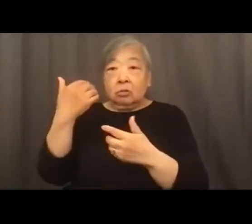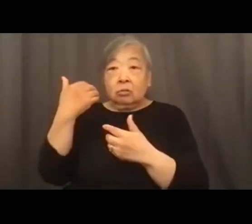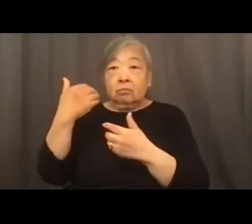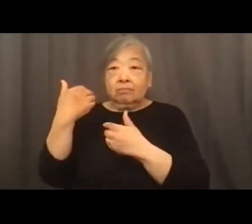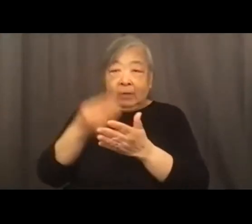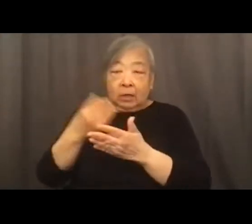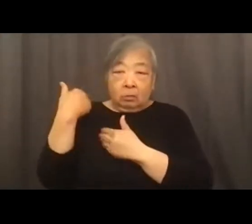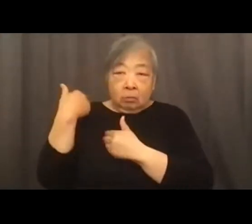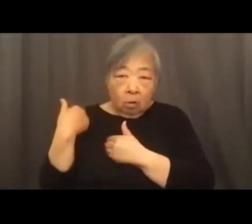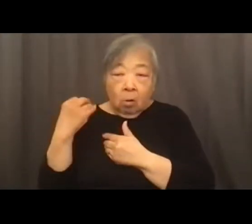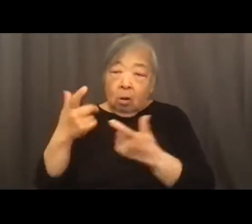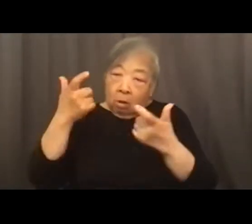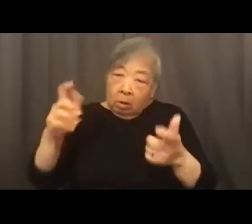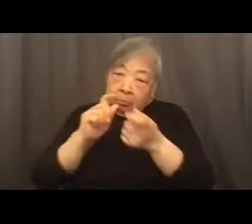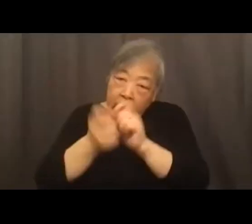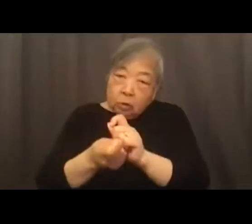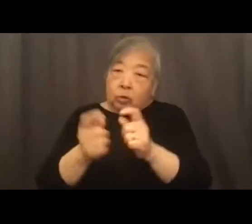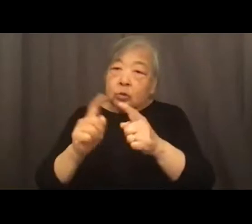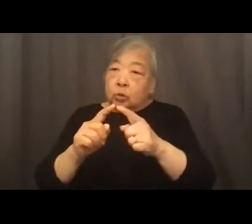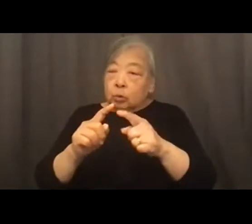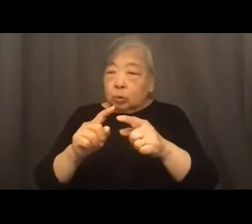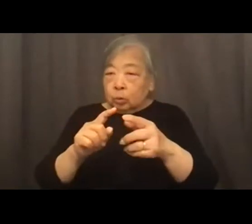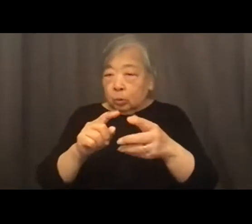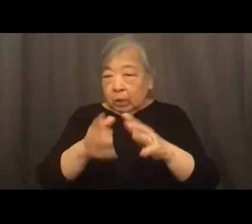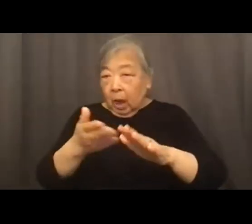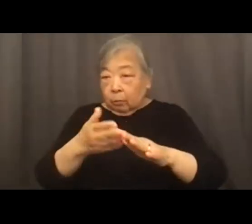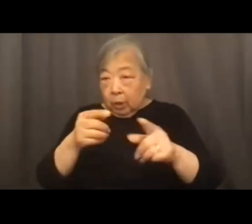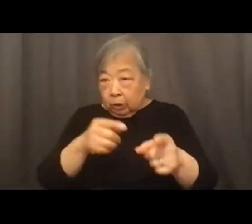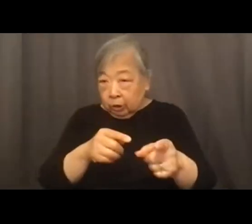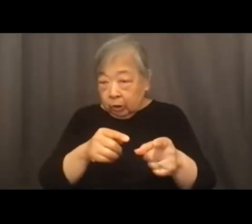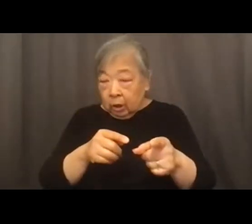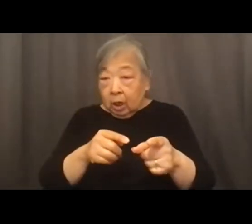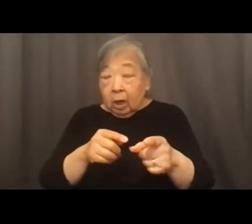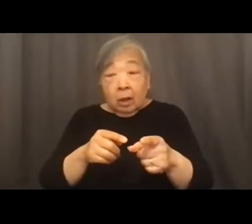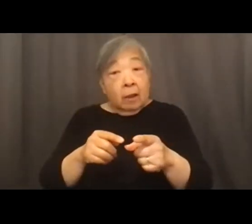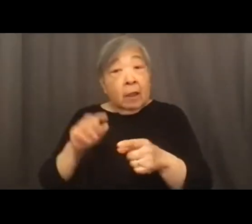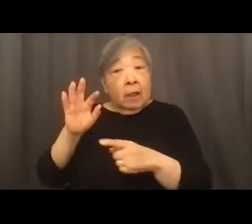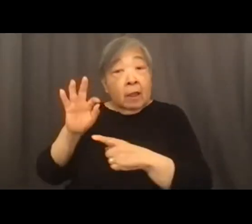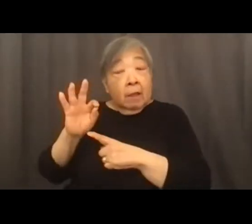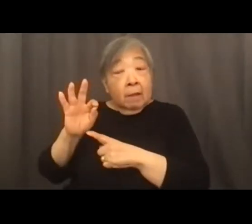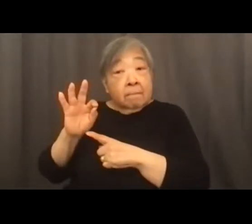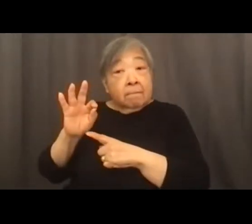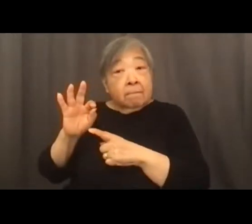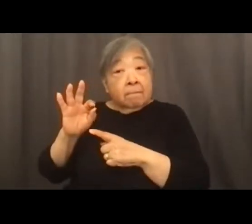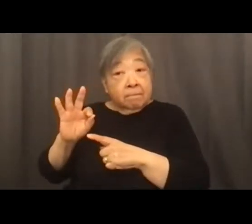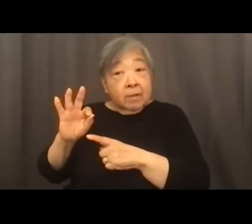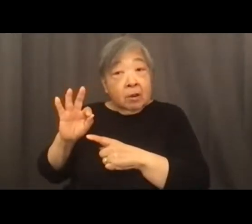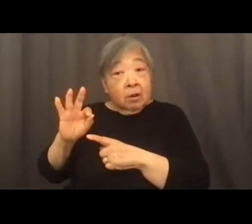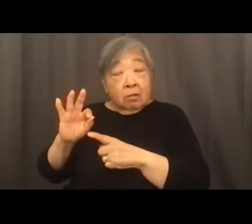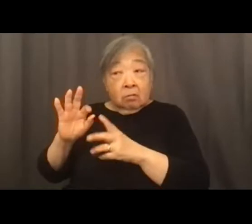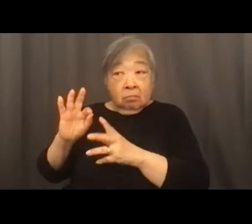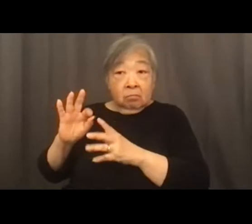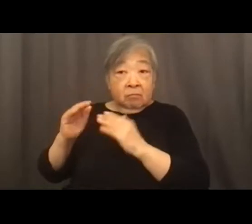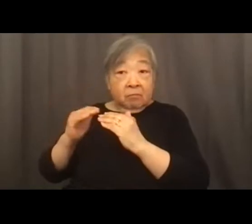alteration to the essential nature of the provider's operations, under the Fair Housing Act, it must be granted.